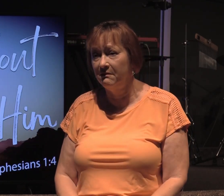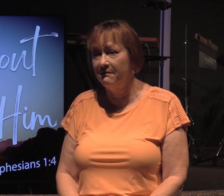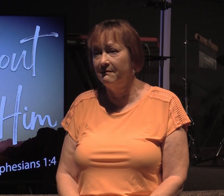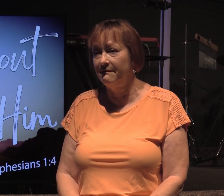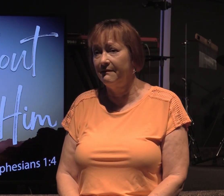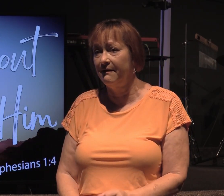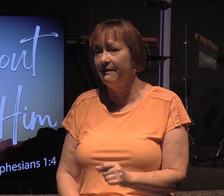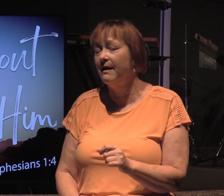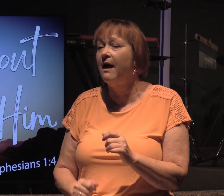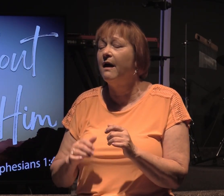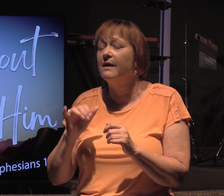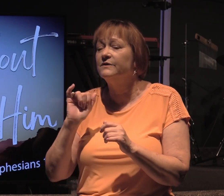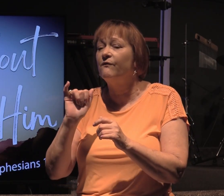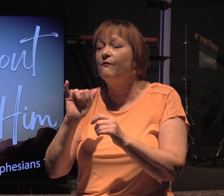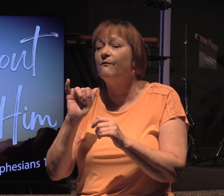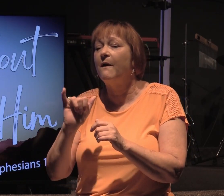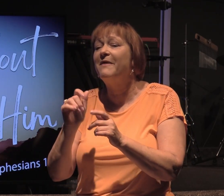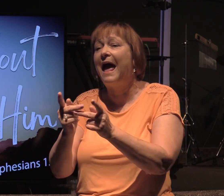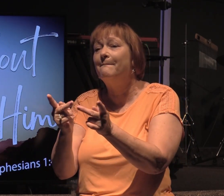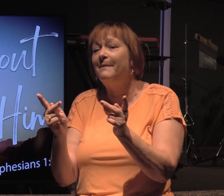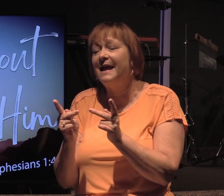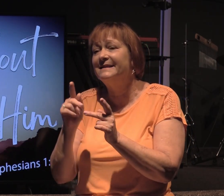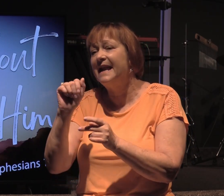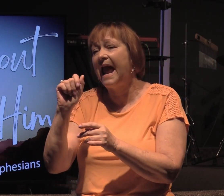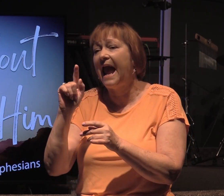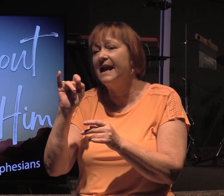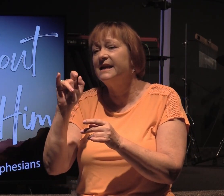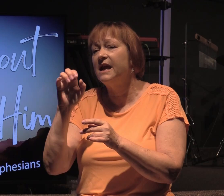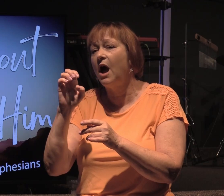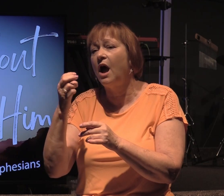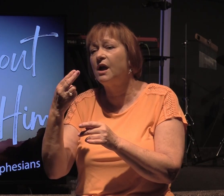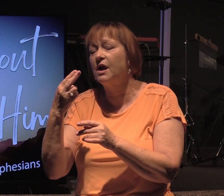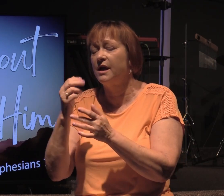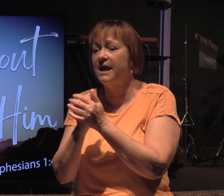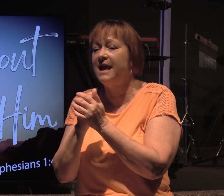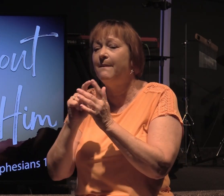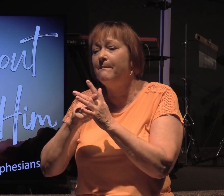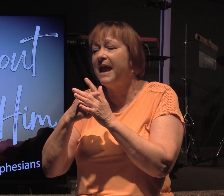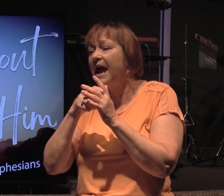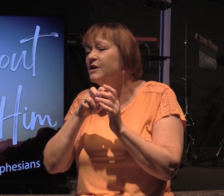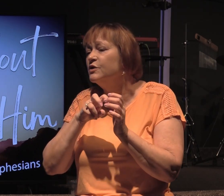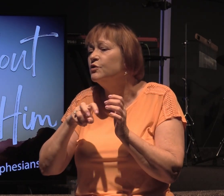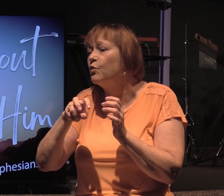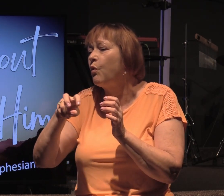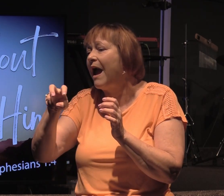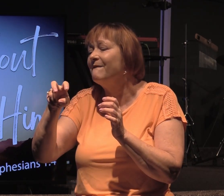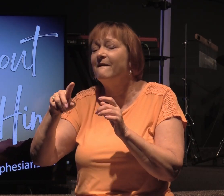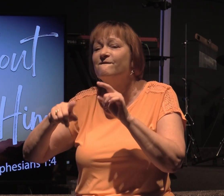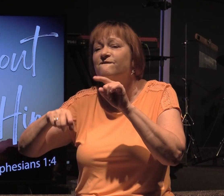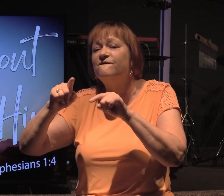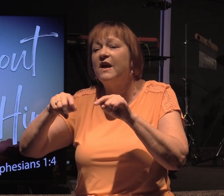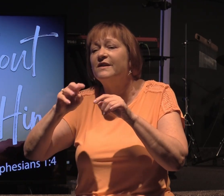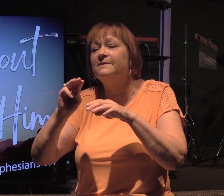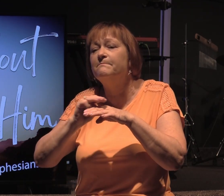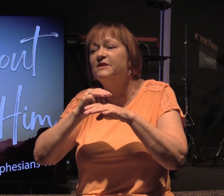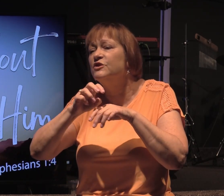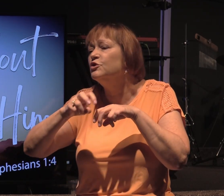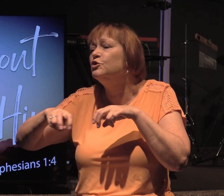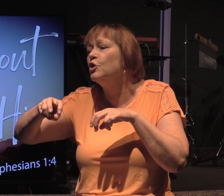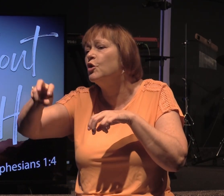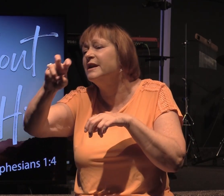And it was from that place in Antioch that he began to travel on various mission journeys.